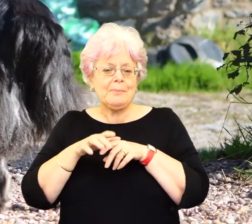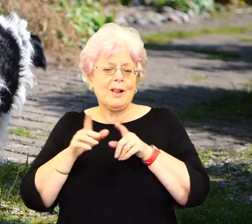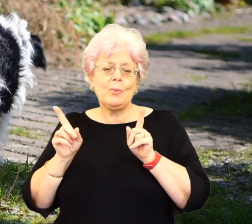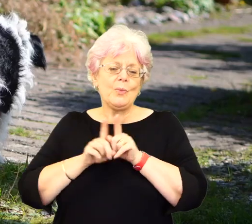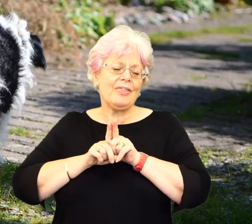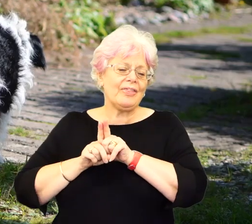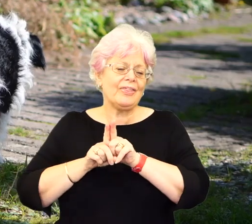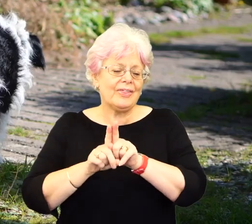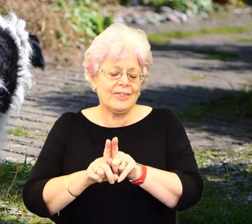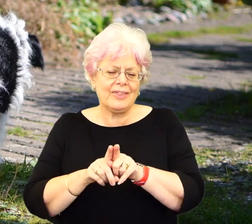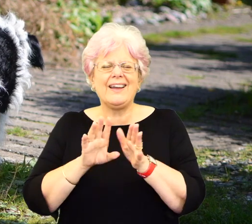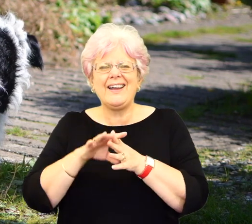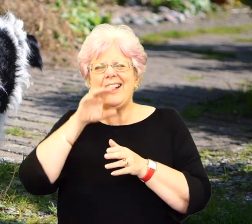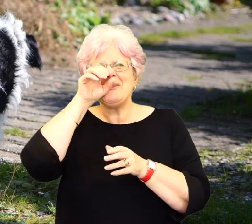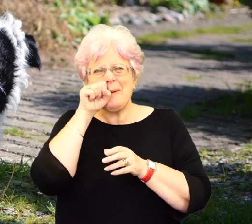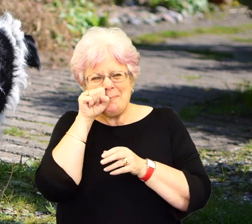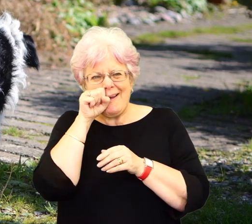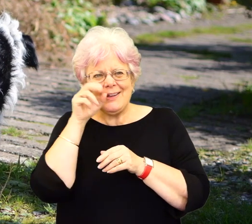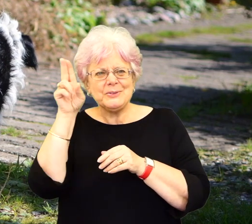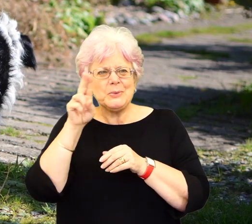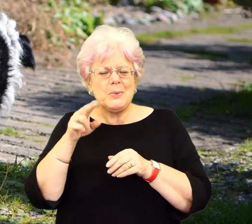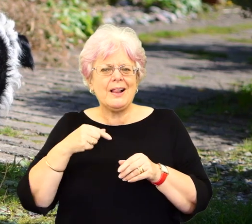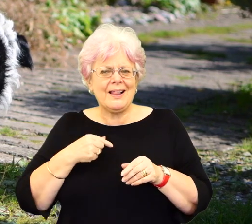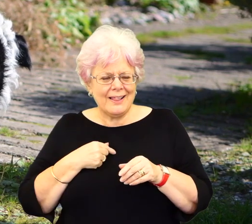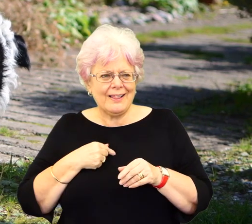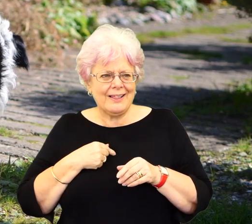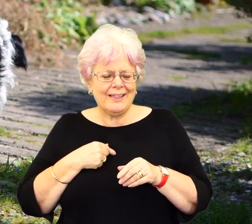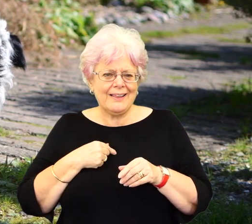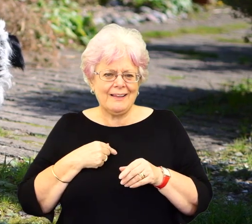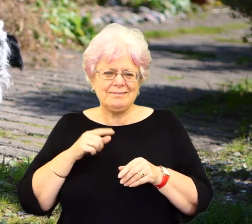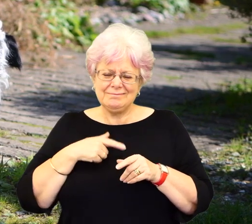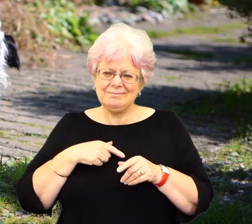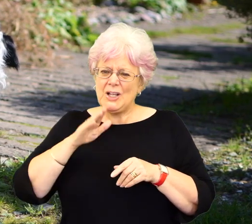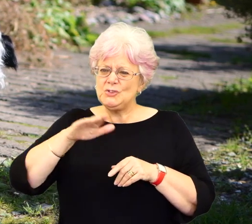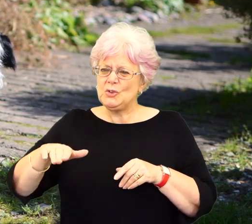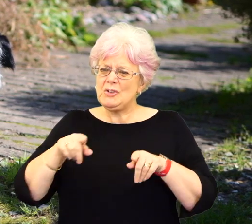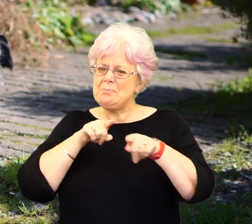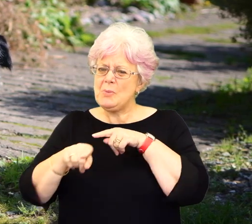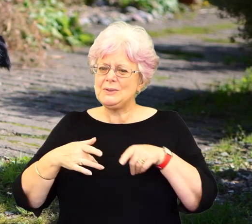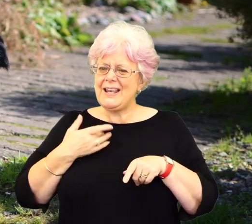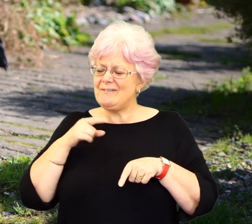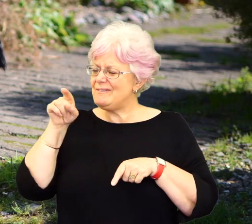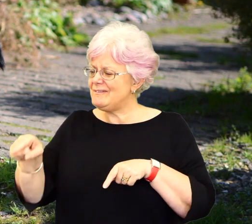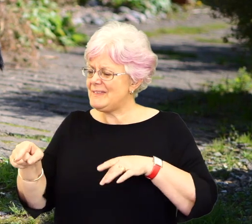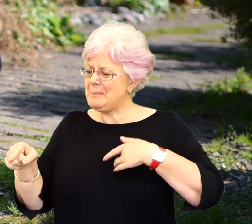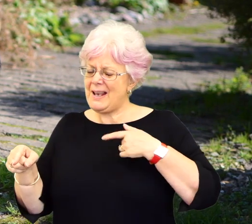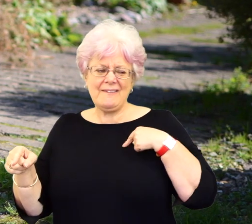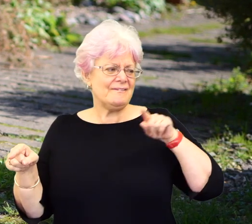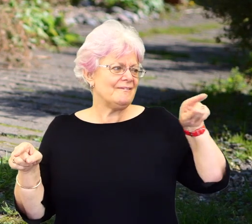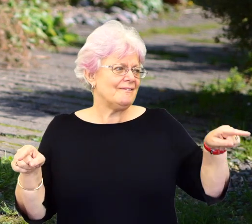with animals and they become your companions. And when I was in school I was, I didn't have some friends to play with because I was living away from other kids. So